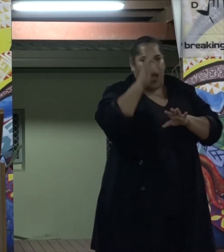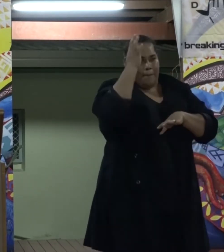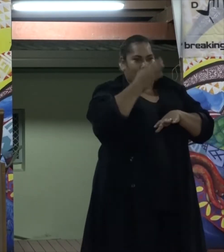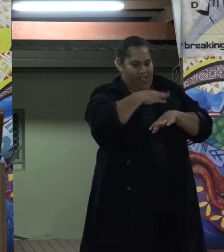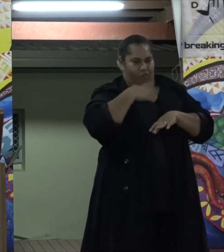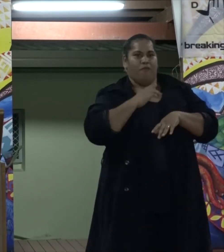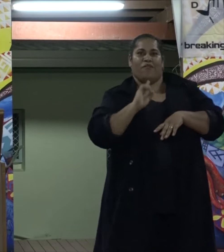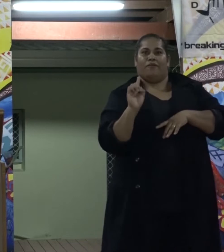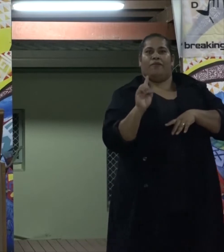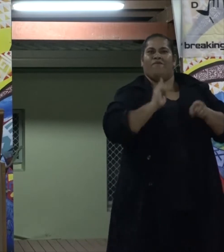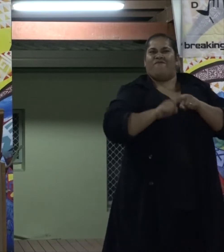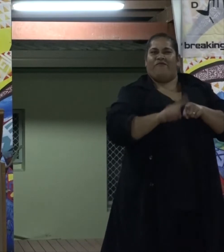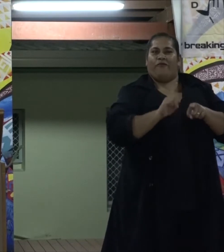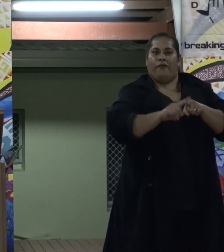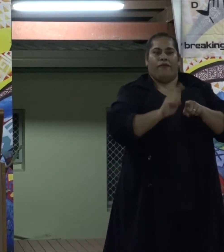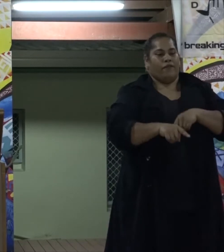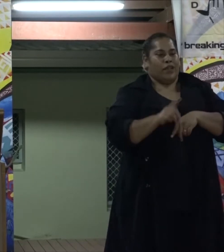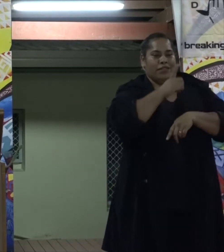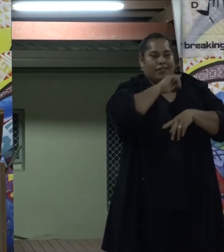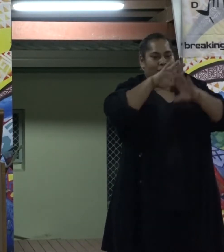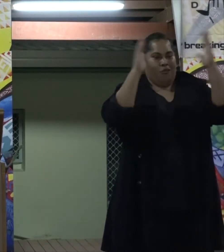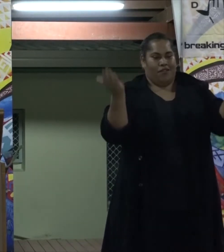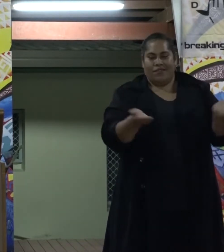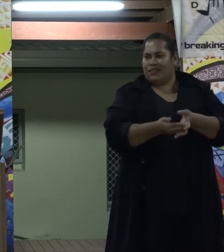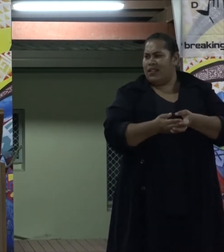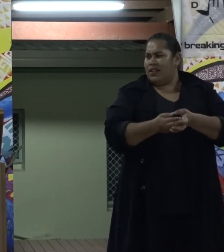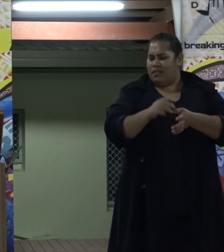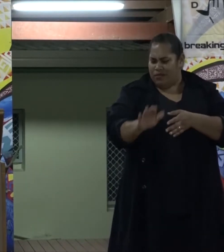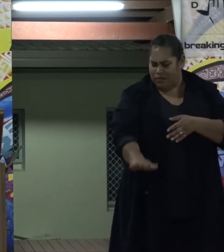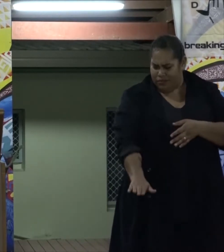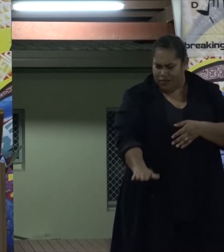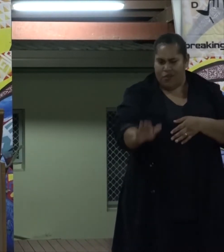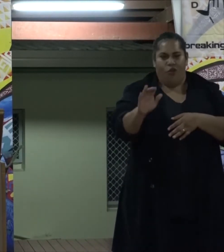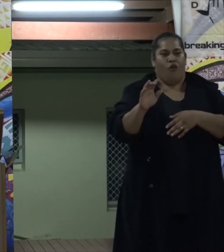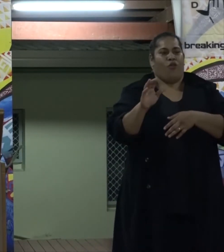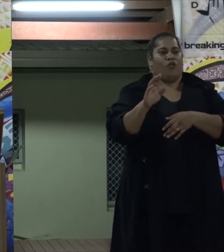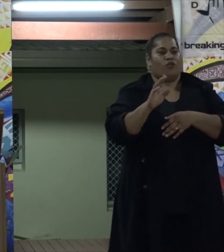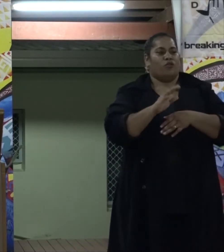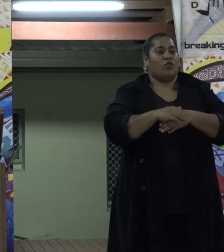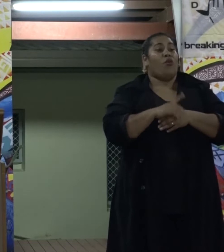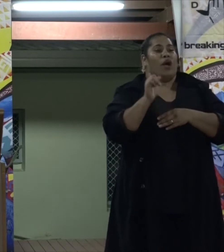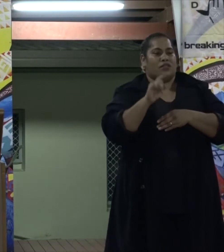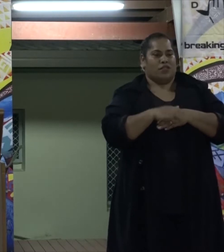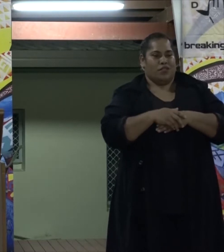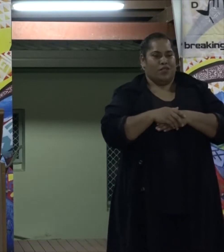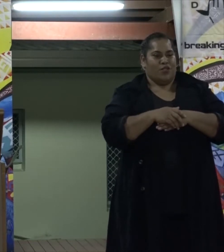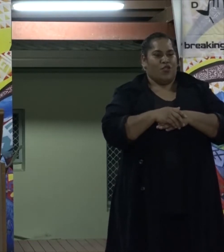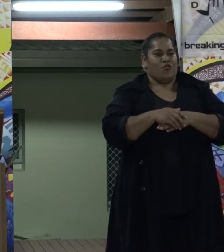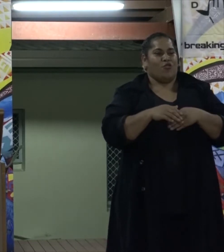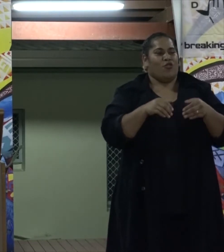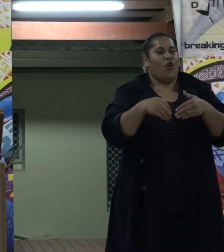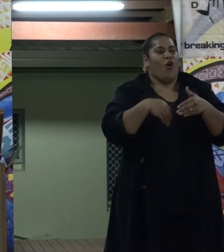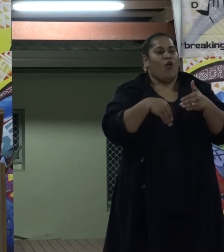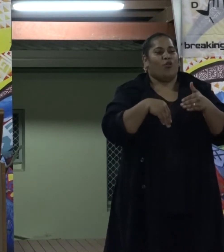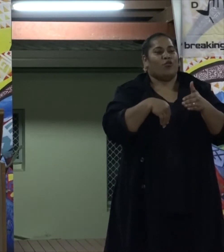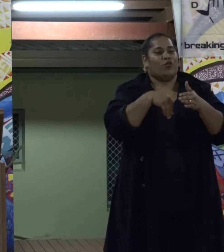girl in the globe. In my childhood days, I was a goalkeeper to a pair of slippers, which stood as proud